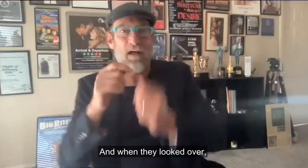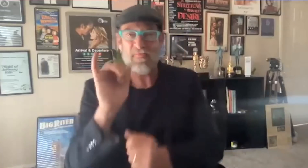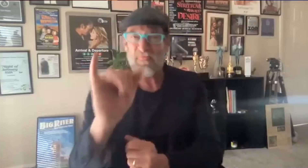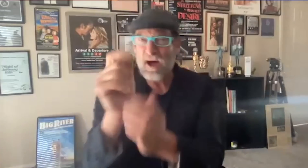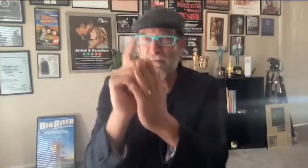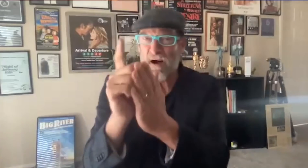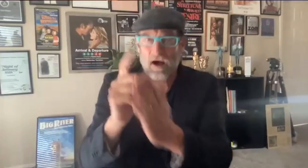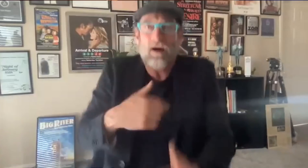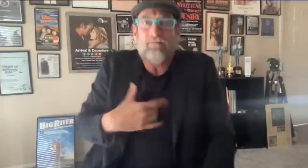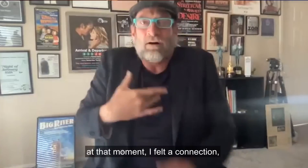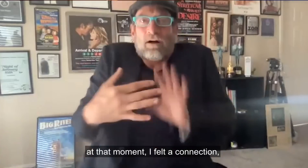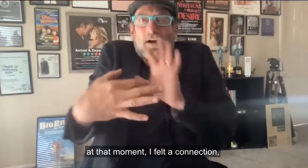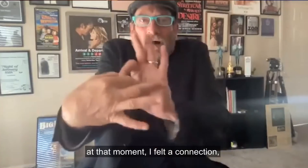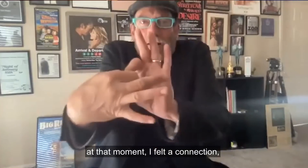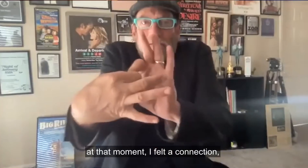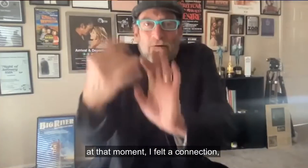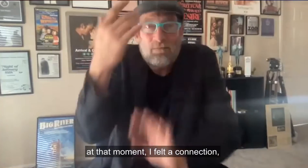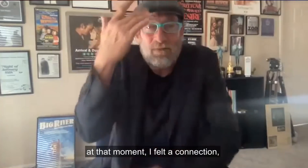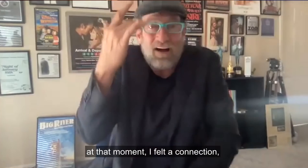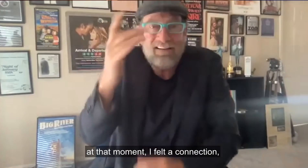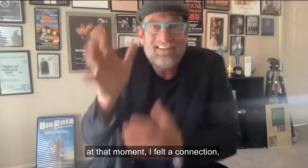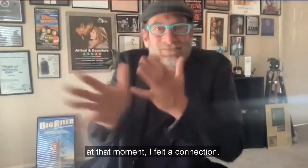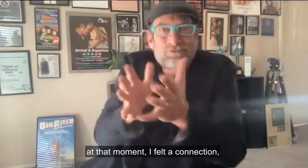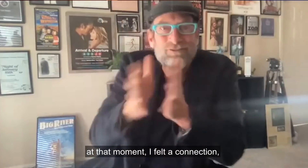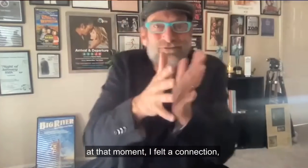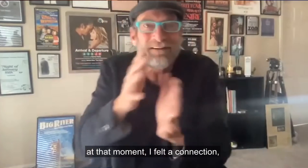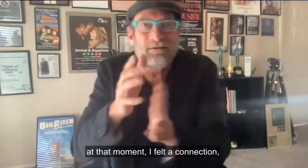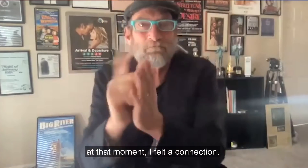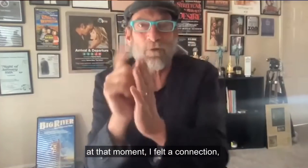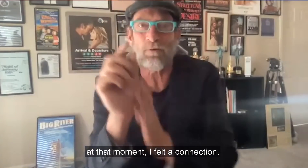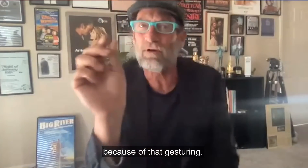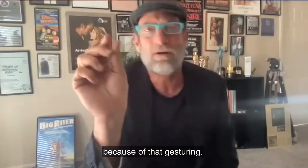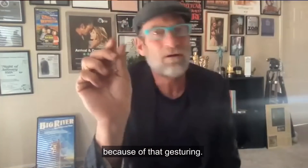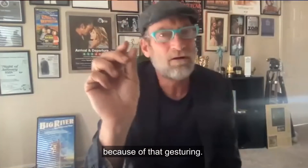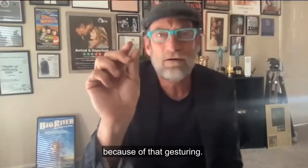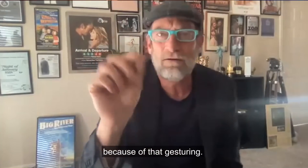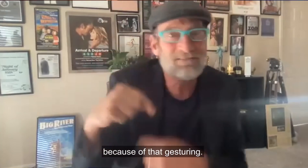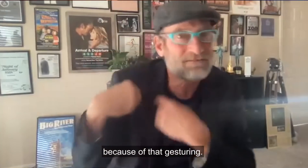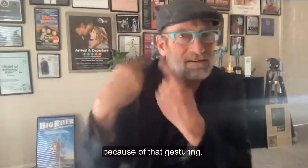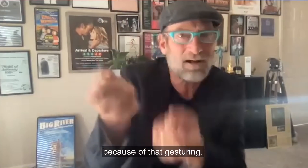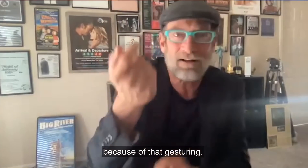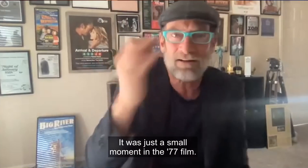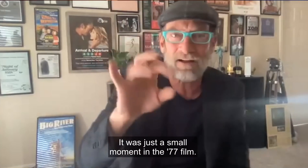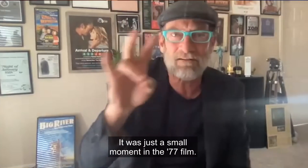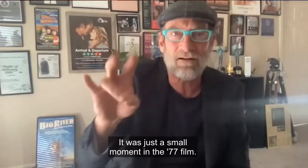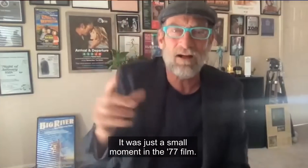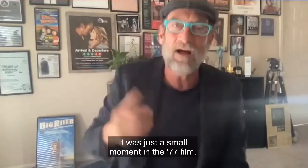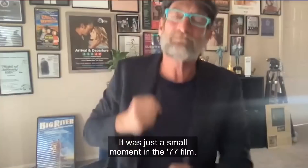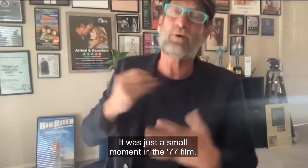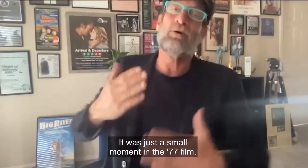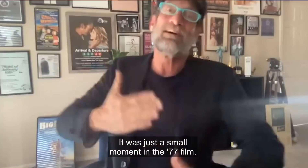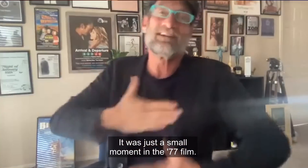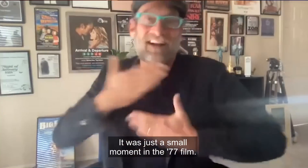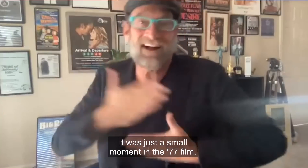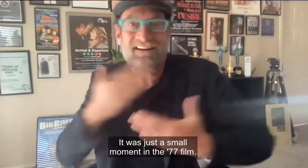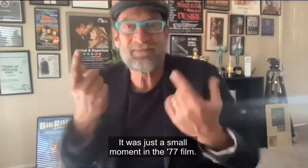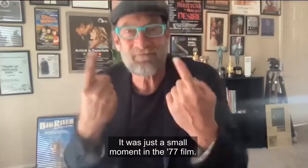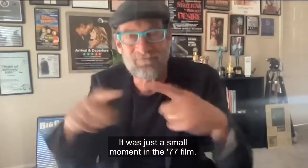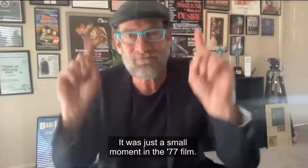at that moment, I felt a connection. Because of that gesturing, it was just a small moment in the 77th